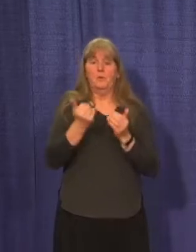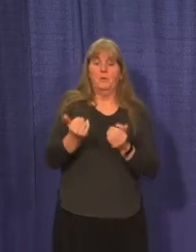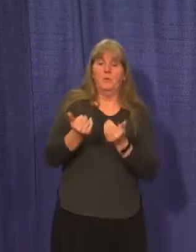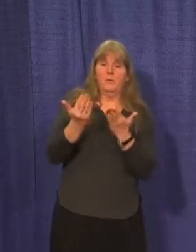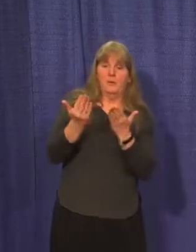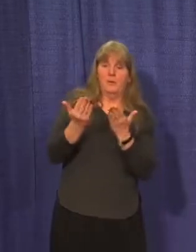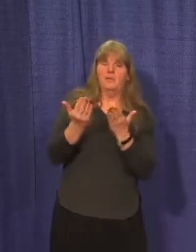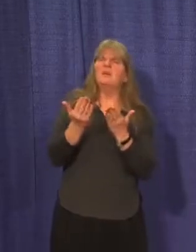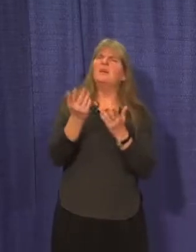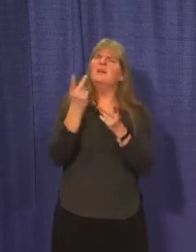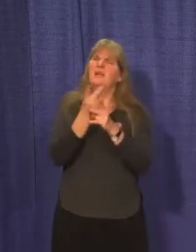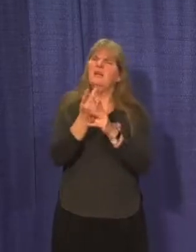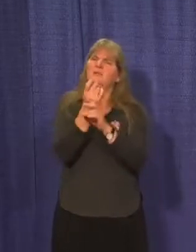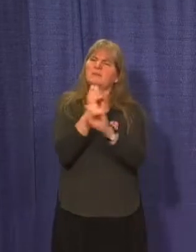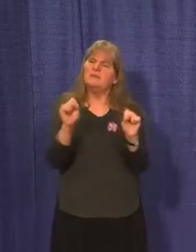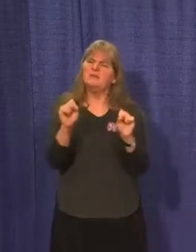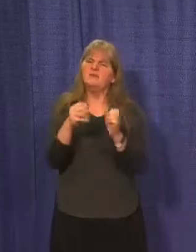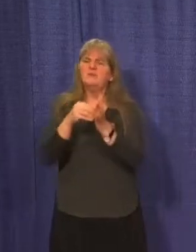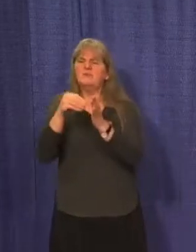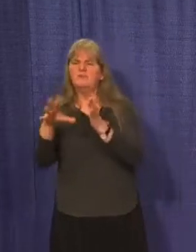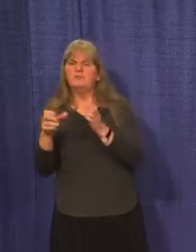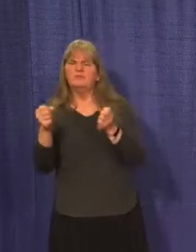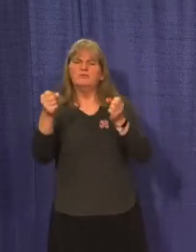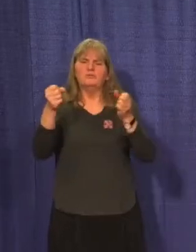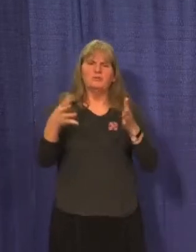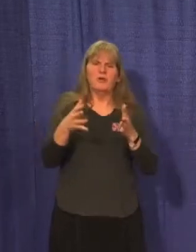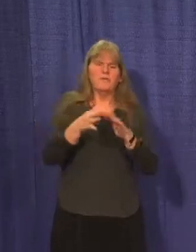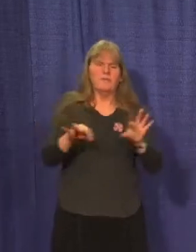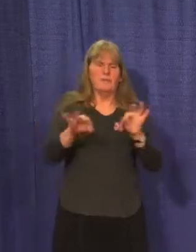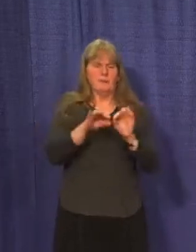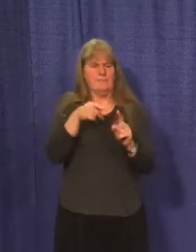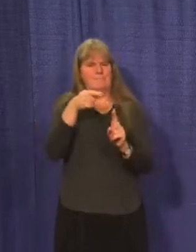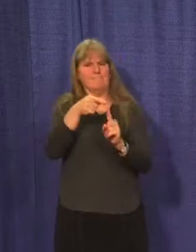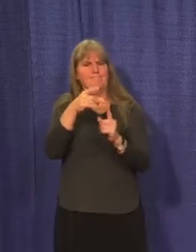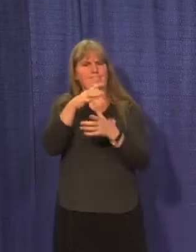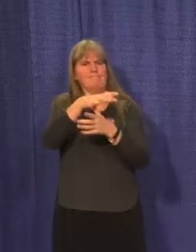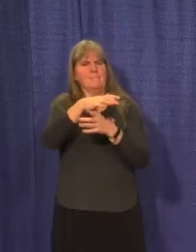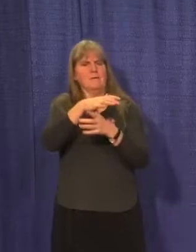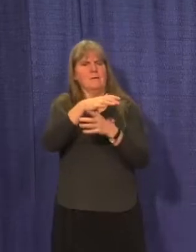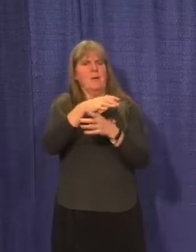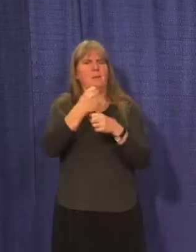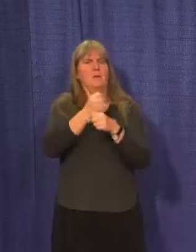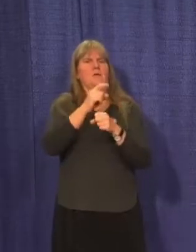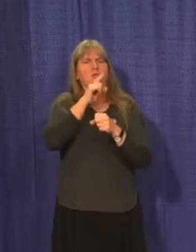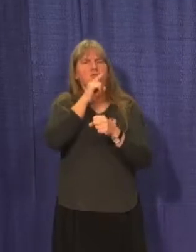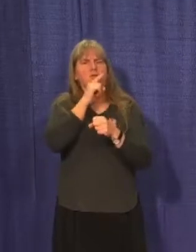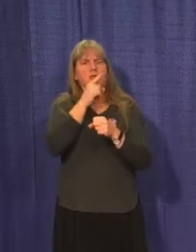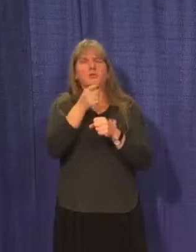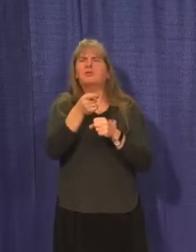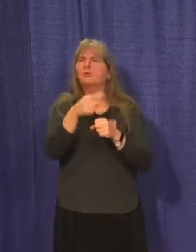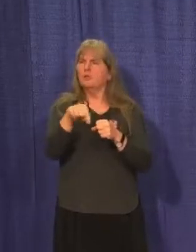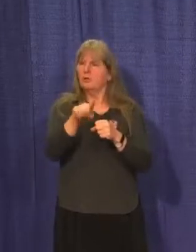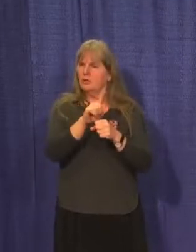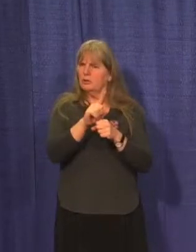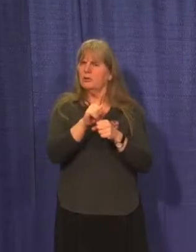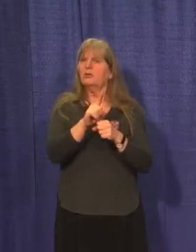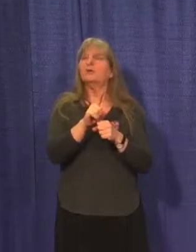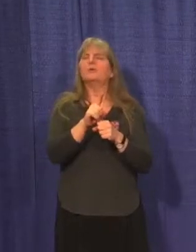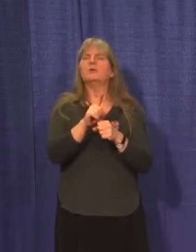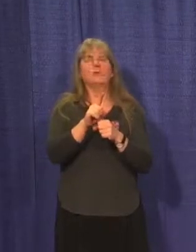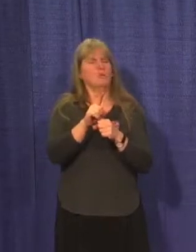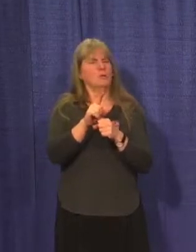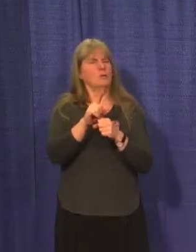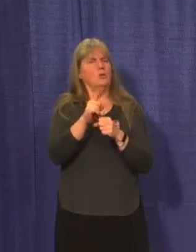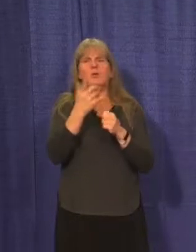take the safety of both the students and the drivers into consideration, and we've ensured that neither the students nor the drivers'